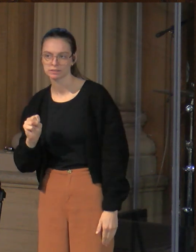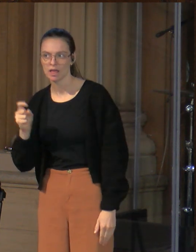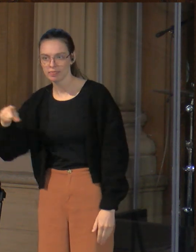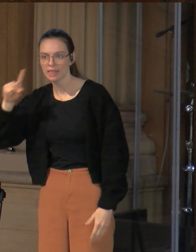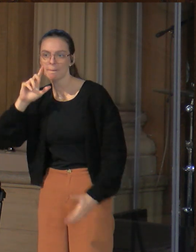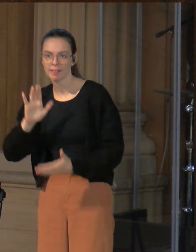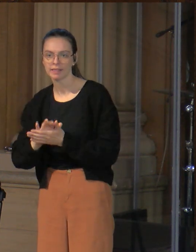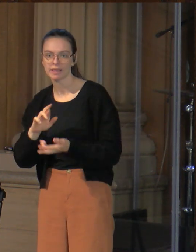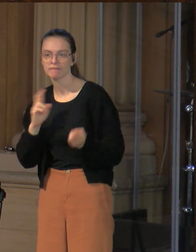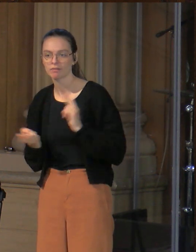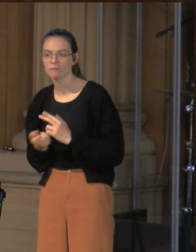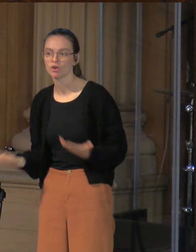converted.